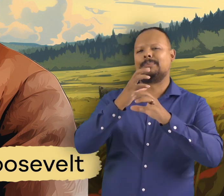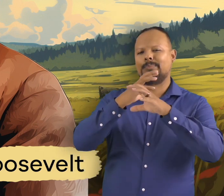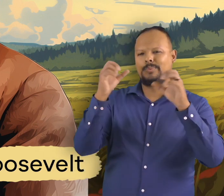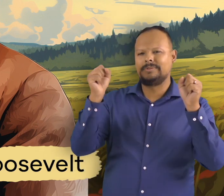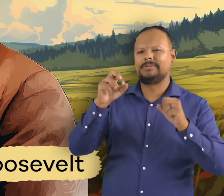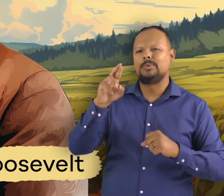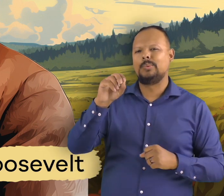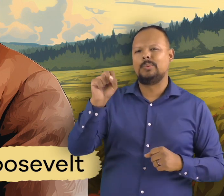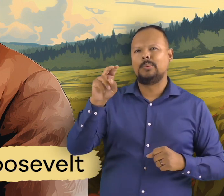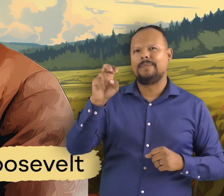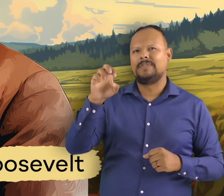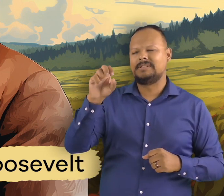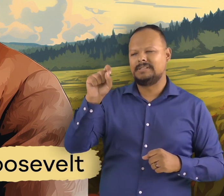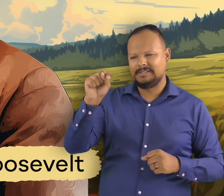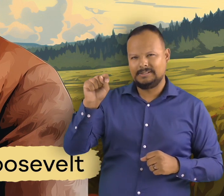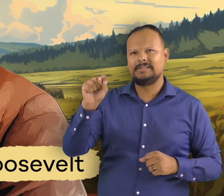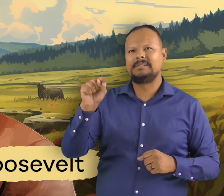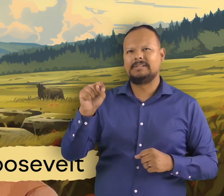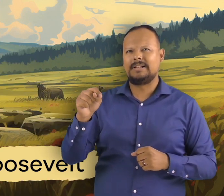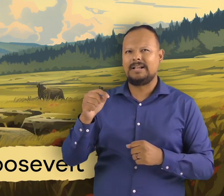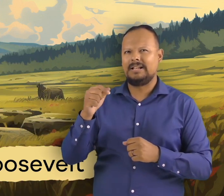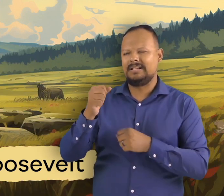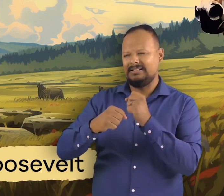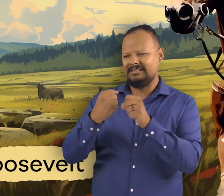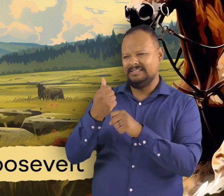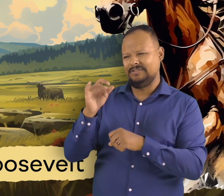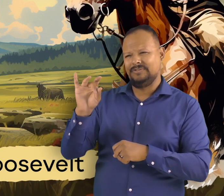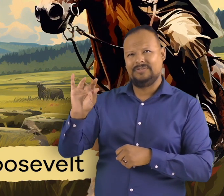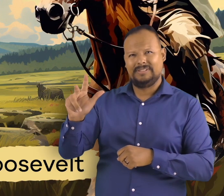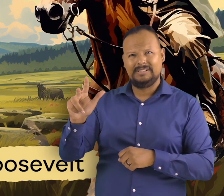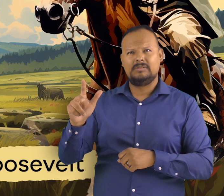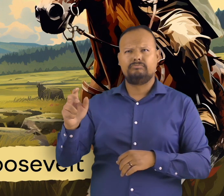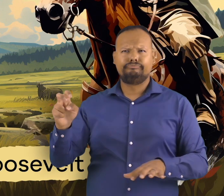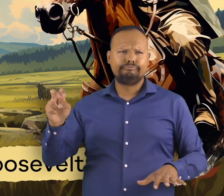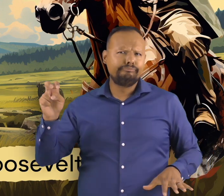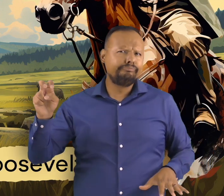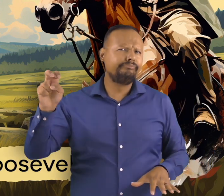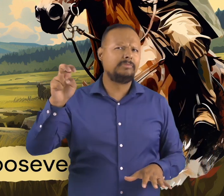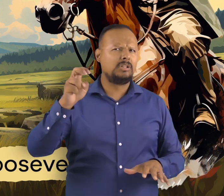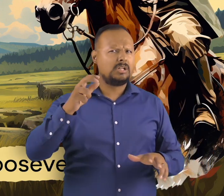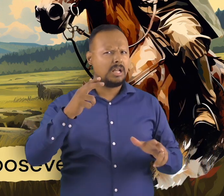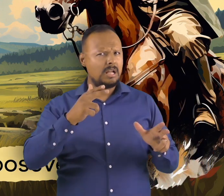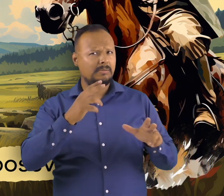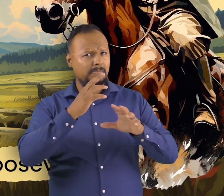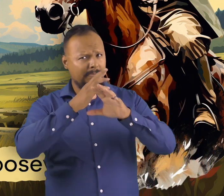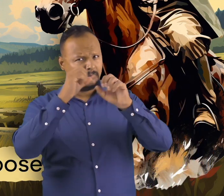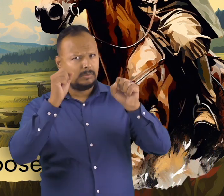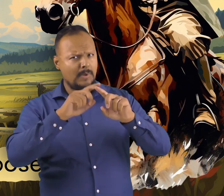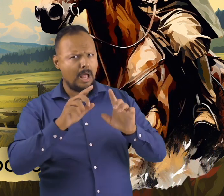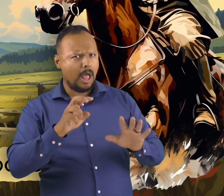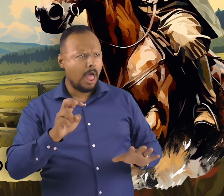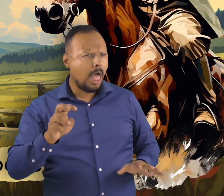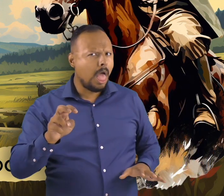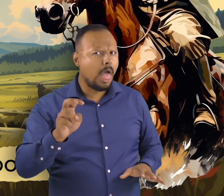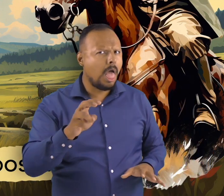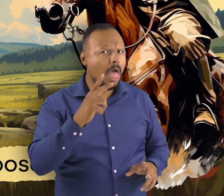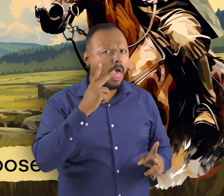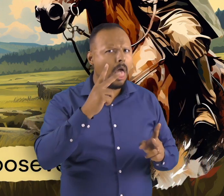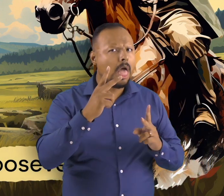extinction in 1883 he went on a trip to hunt bison and realized how amazing the land